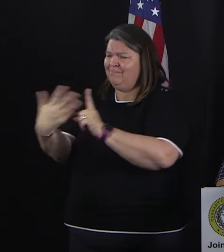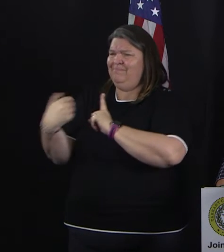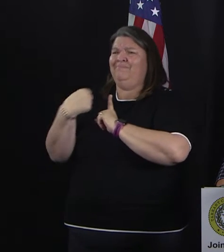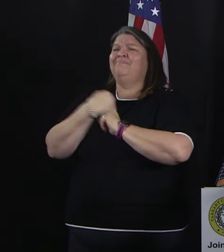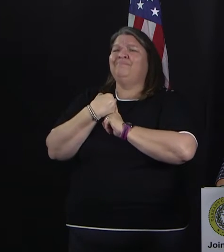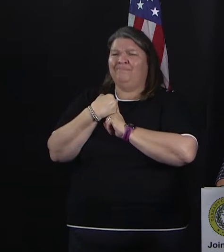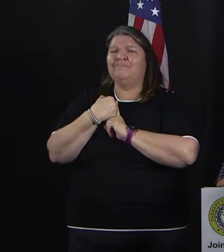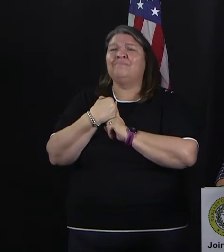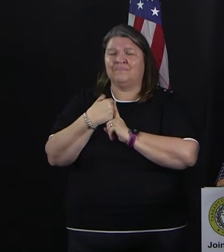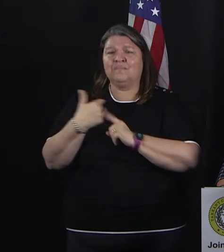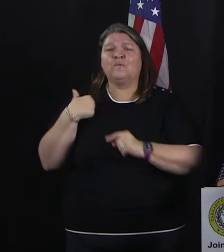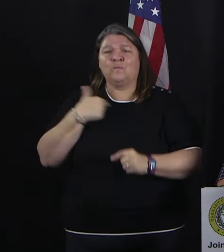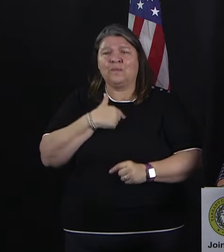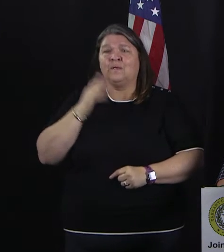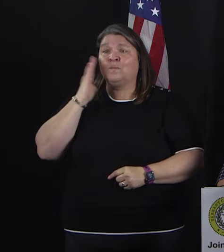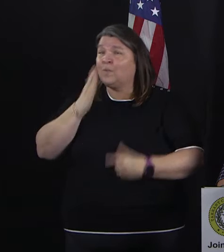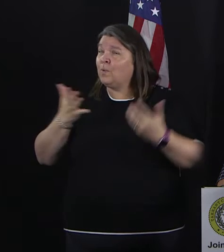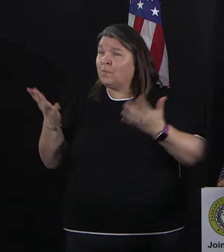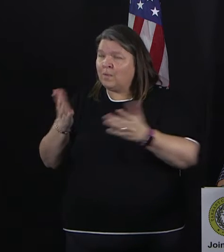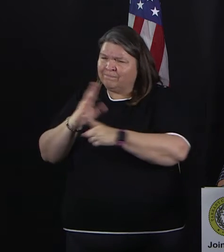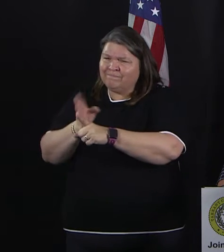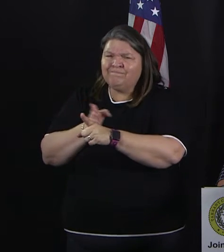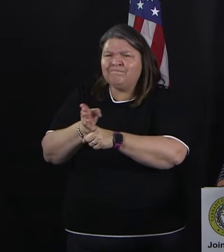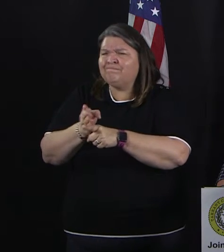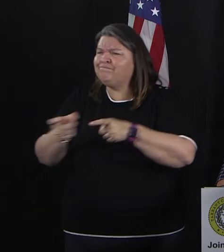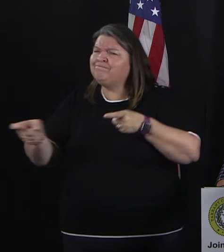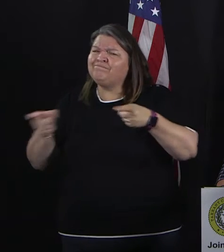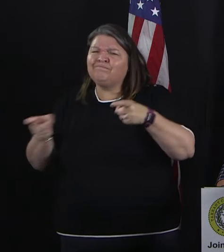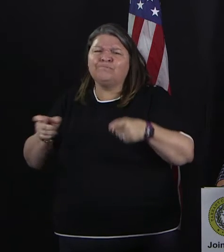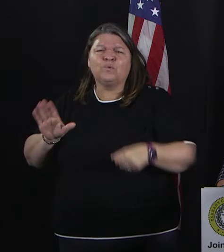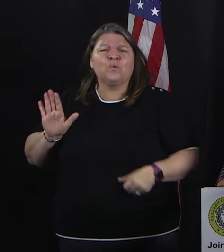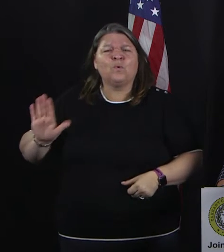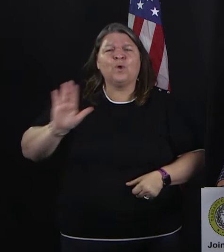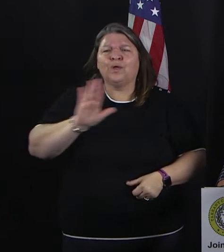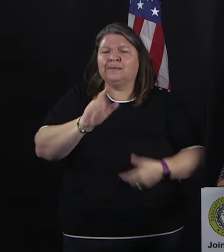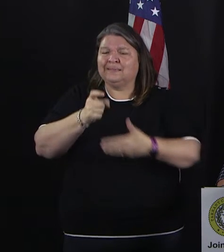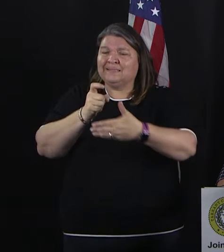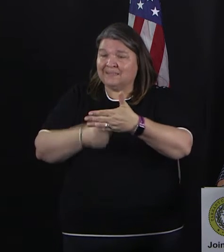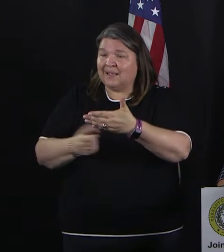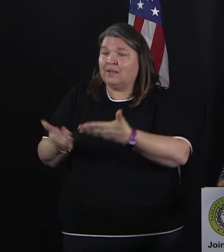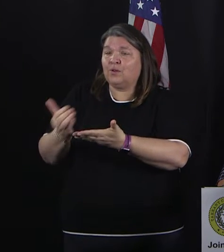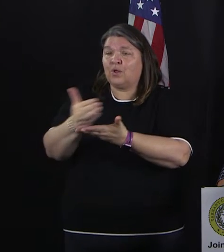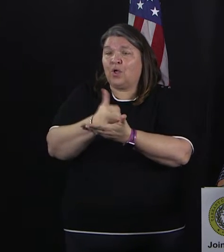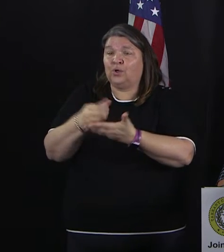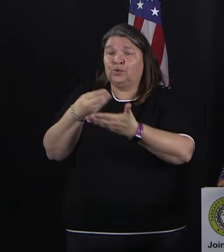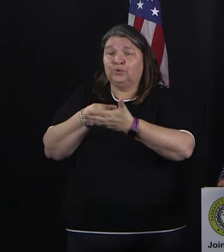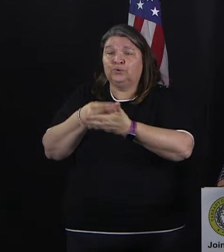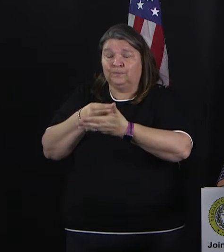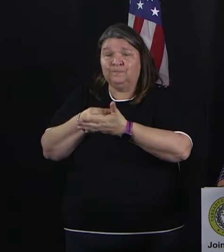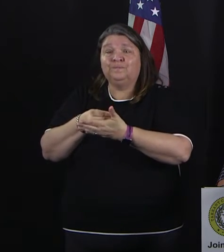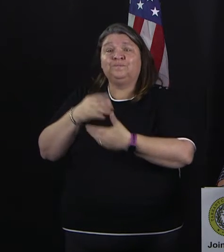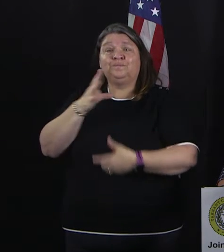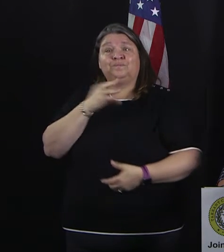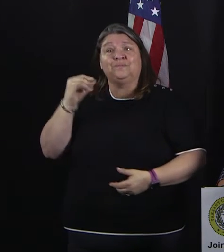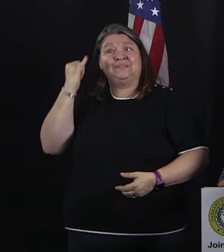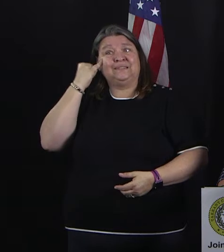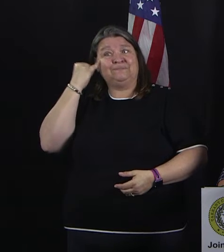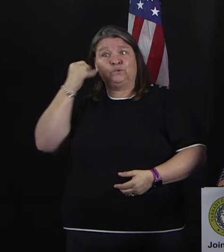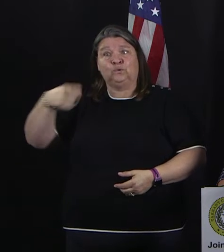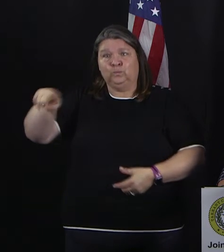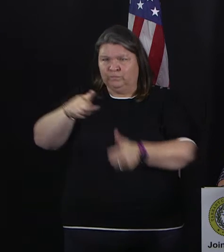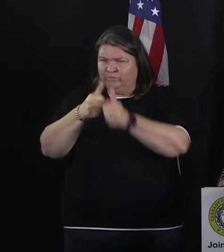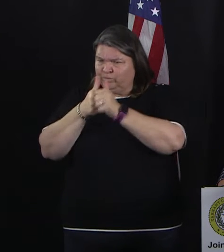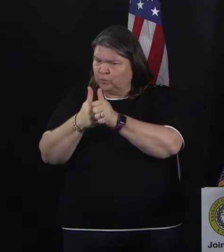we all do this and comply with it, the better compliance we get, the quicker it will be that we will get